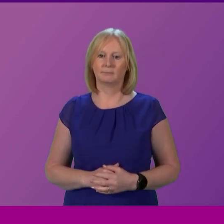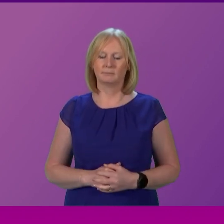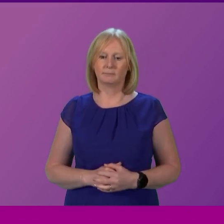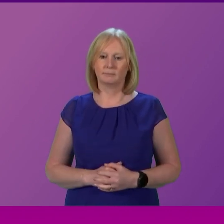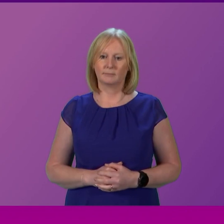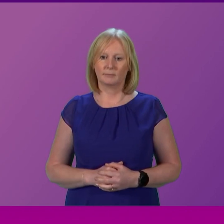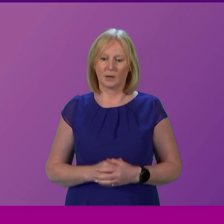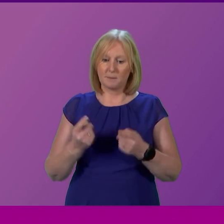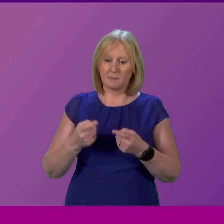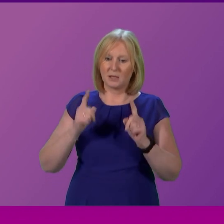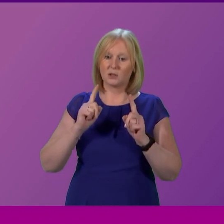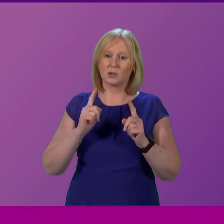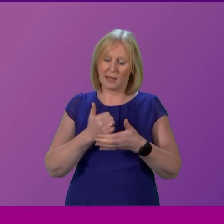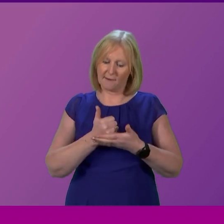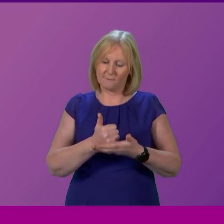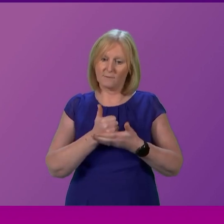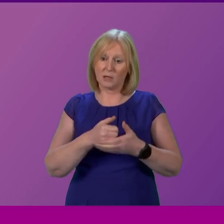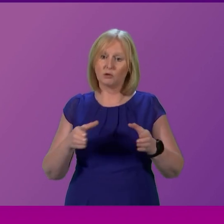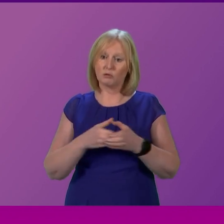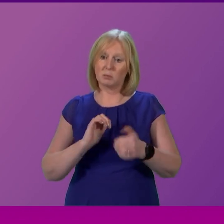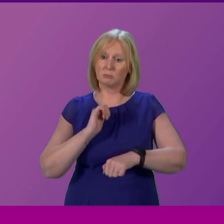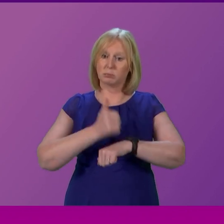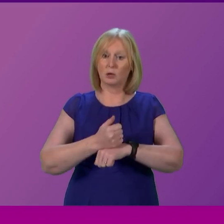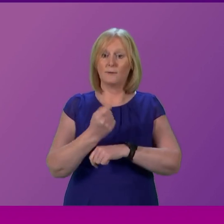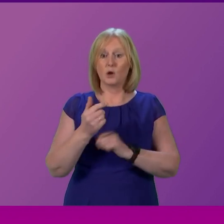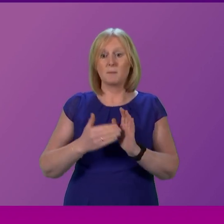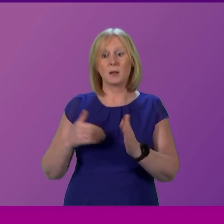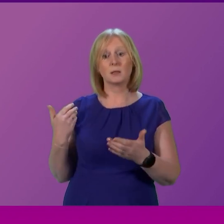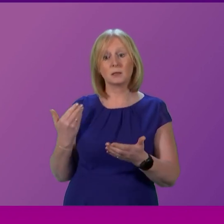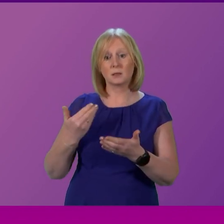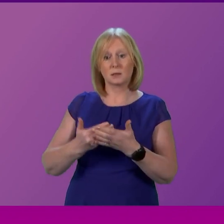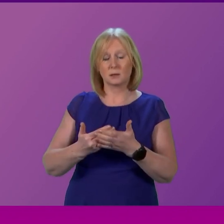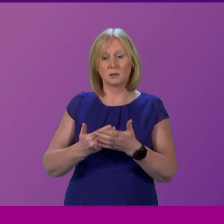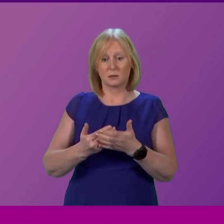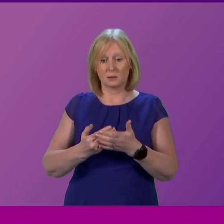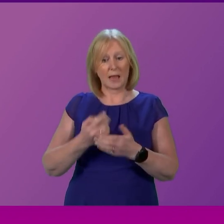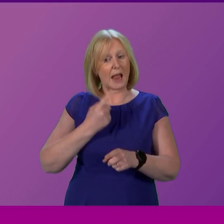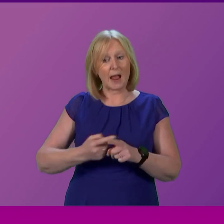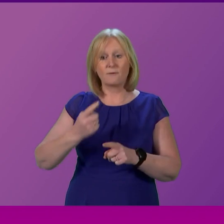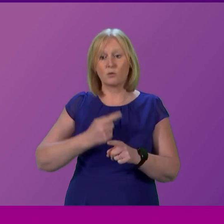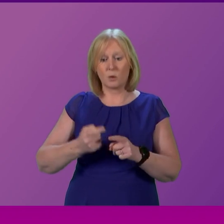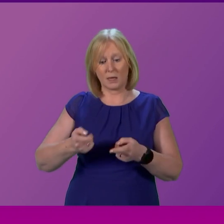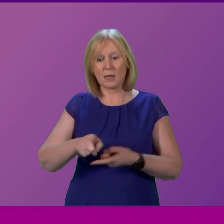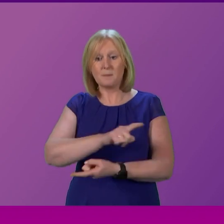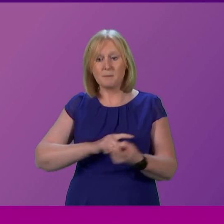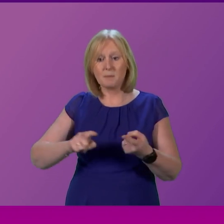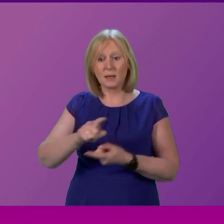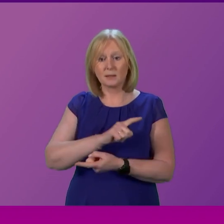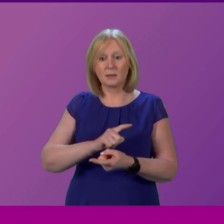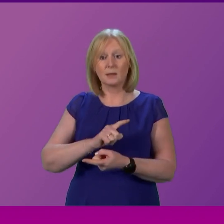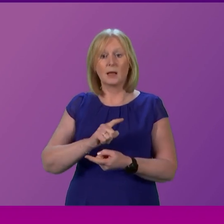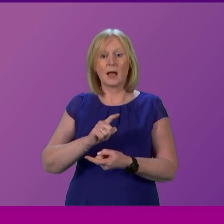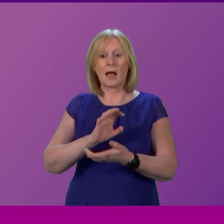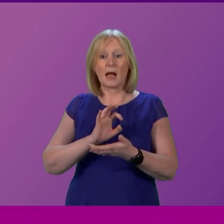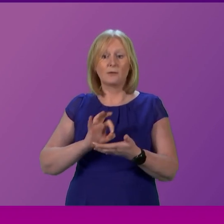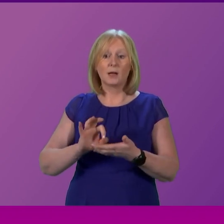ministerial advisory group has been established now for a number of months. This group meets weekly. brings together cabinet ministers,